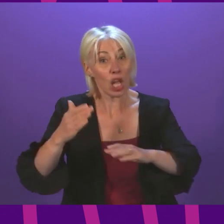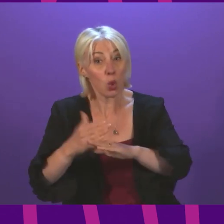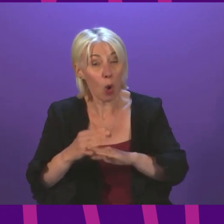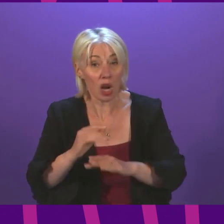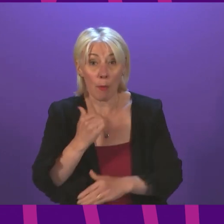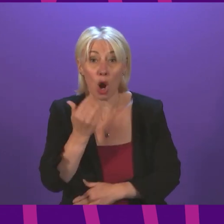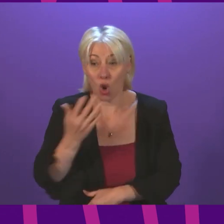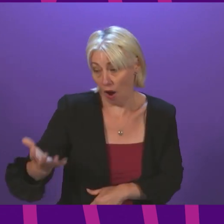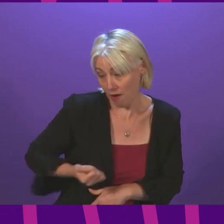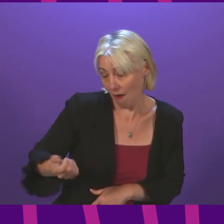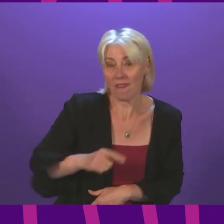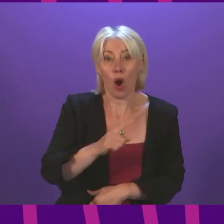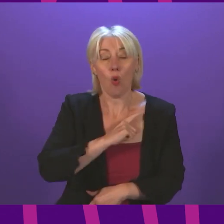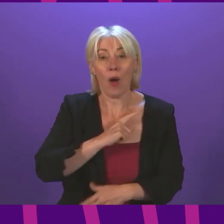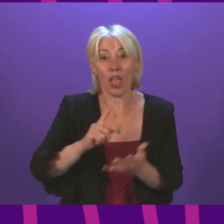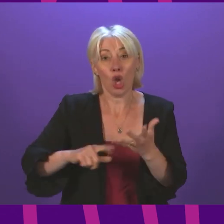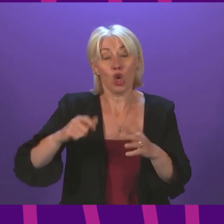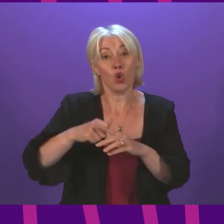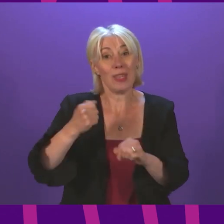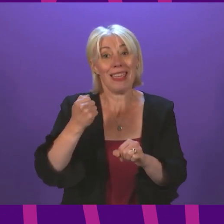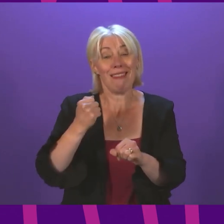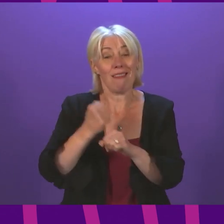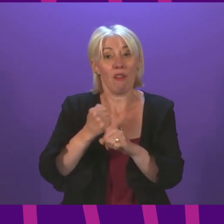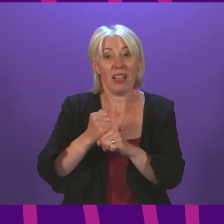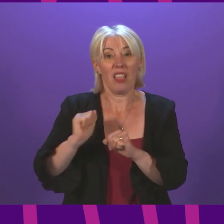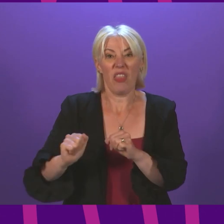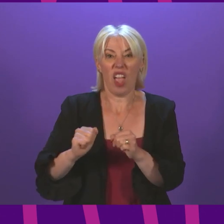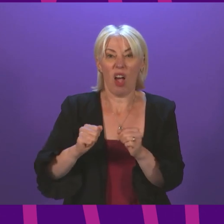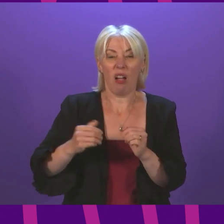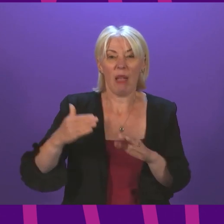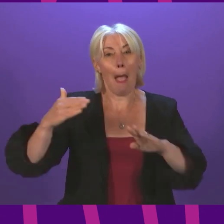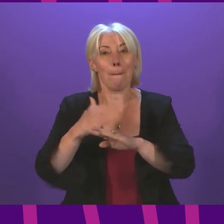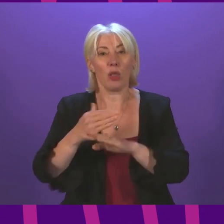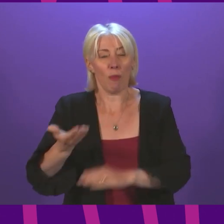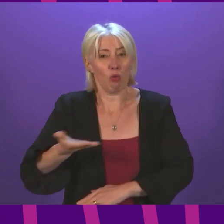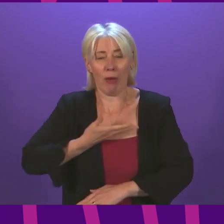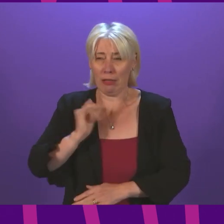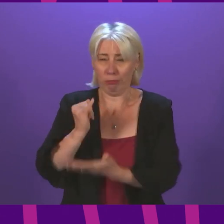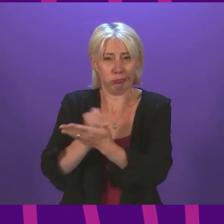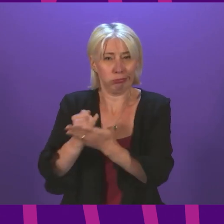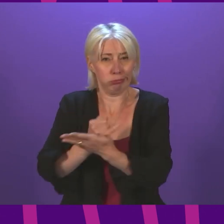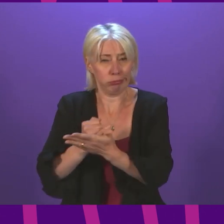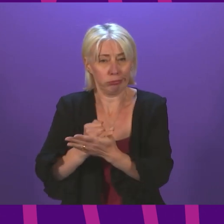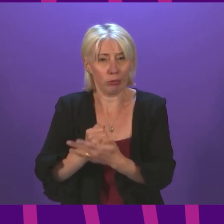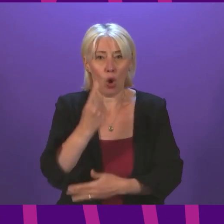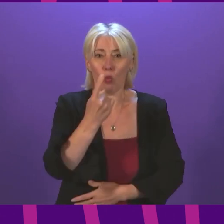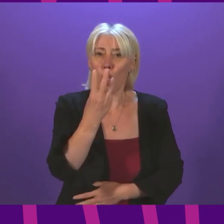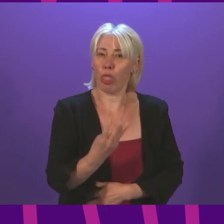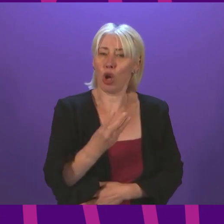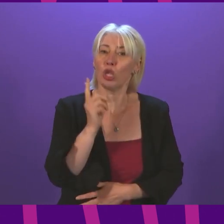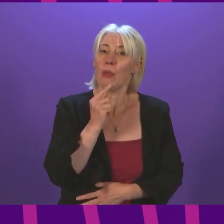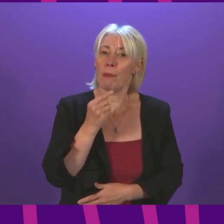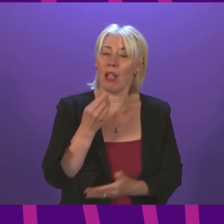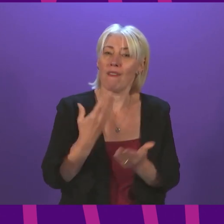on because the UK government is still dragging its heels on employment rights. More than a third of Universal Credit claimants are in work